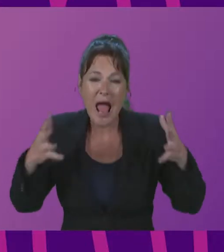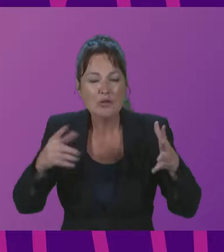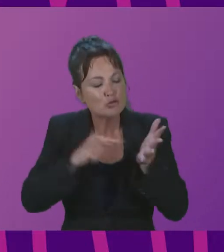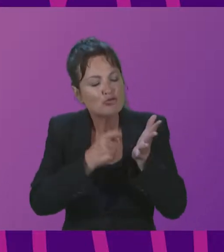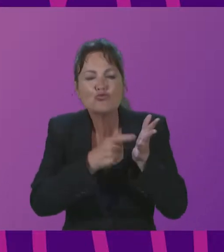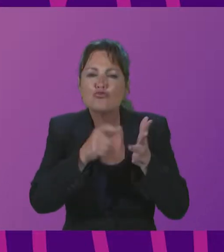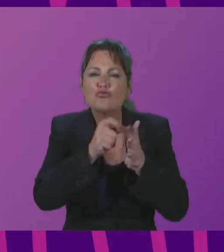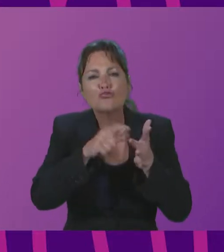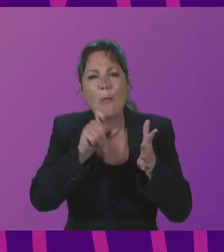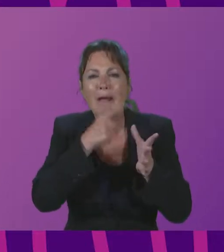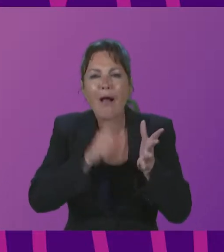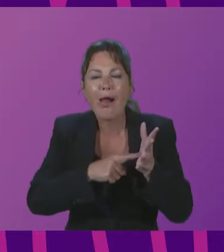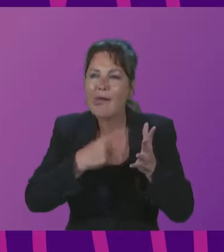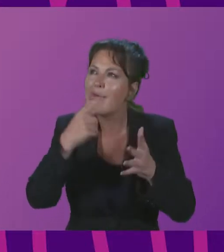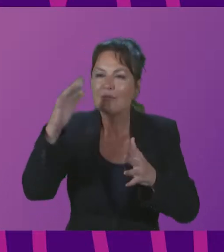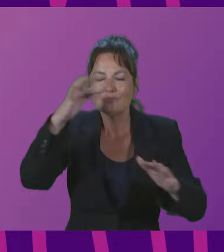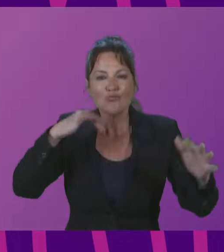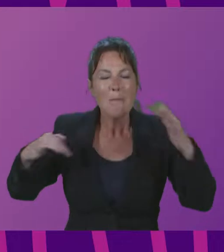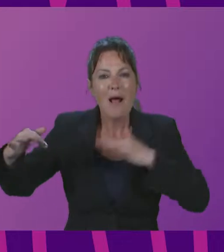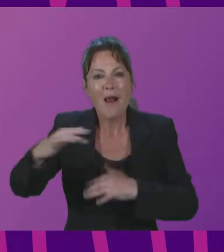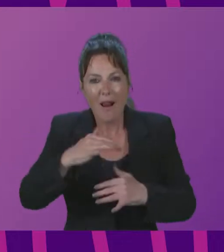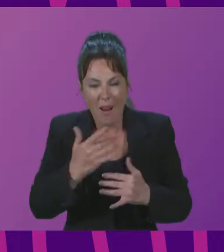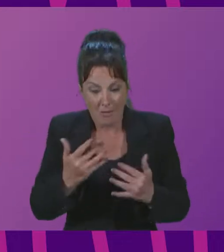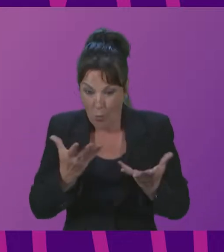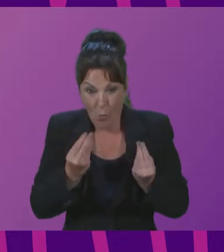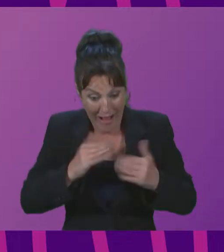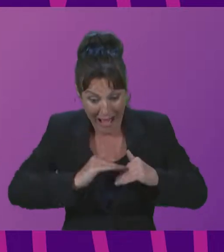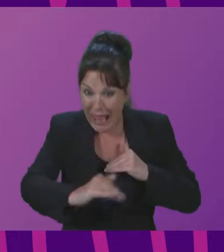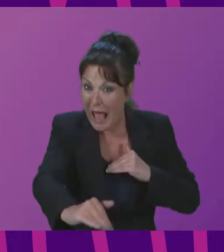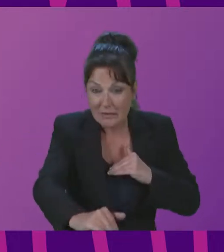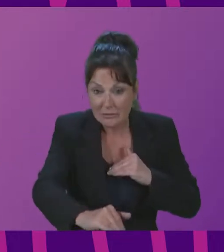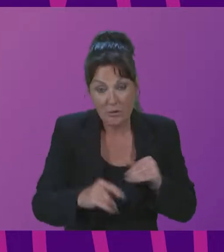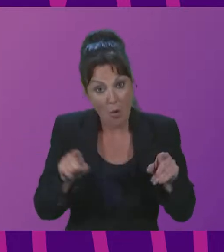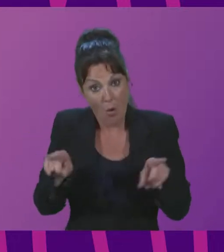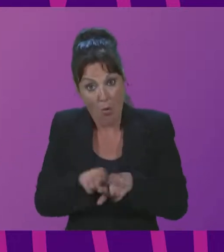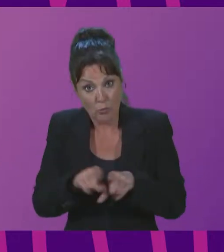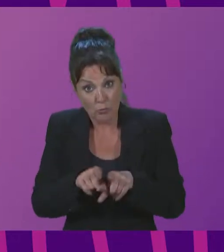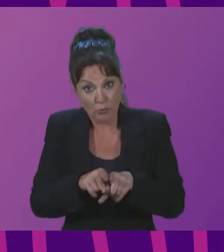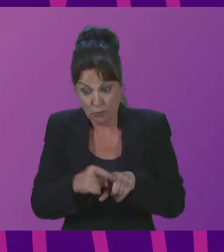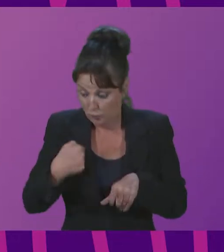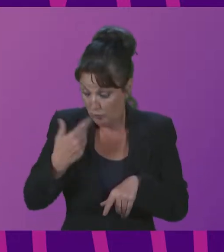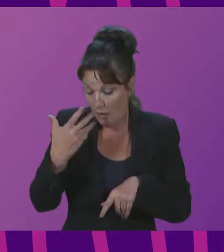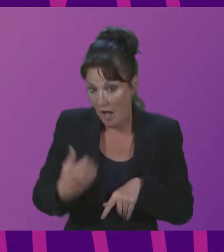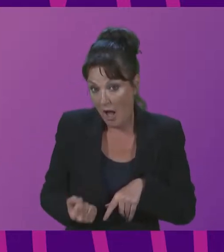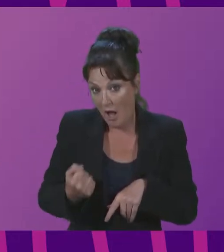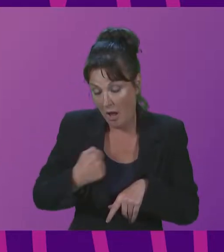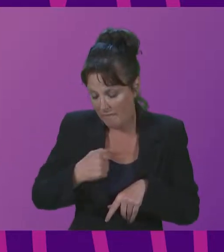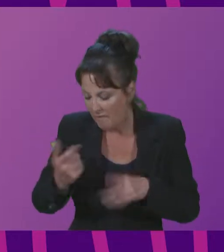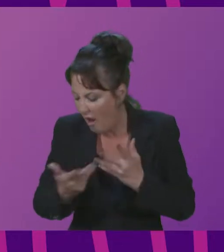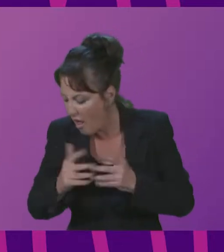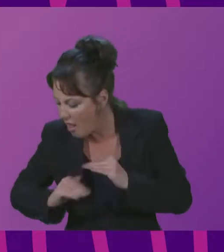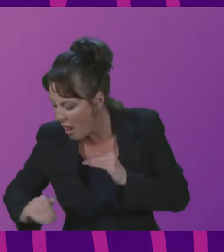wetland in the world. And also we have Abuma, Badimbuli, Magratoli land escape